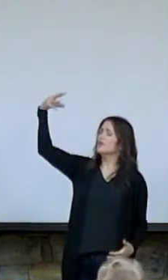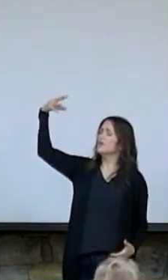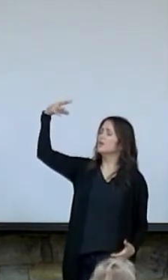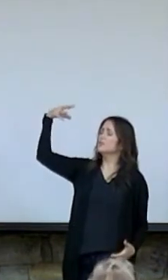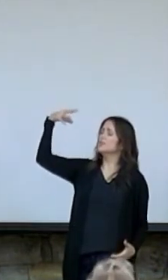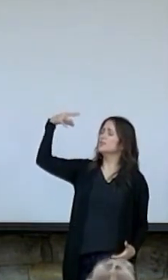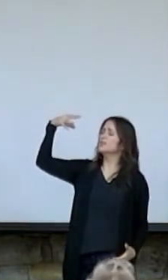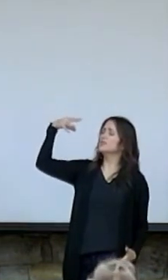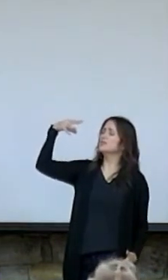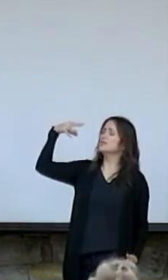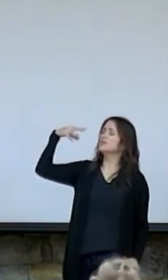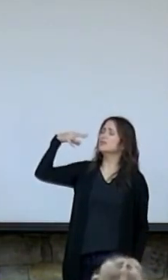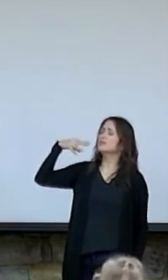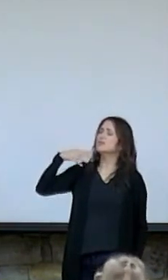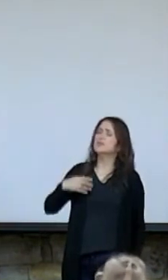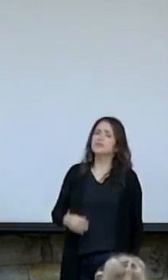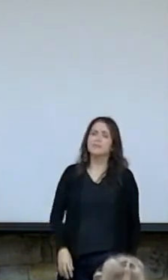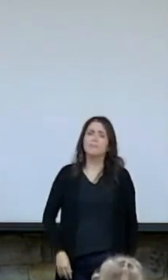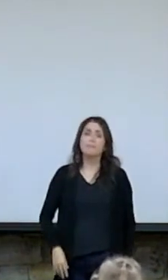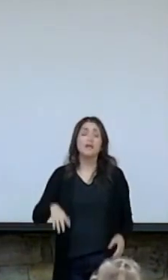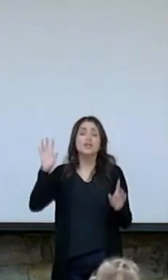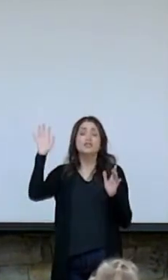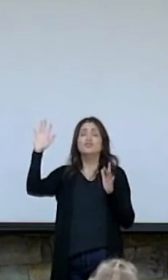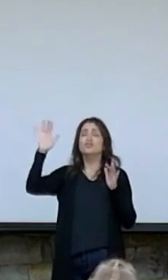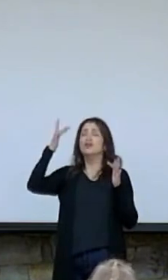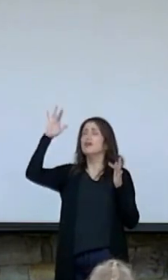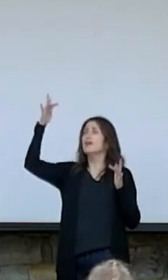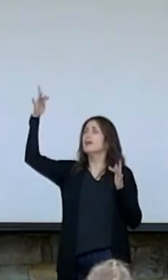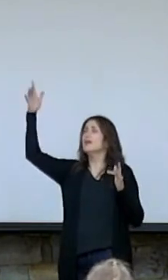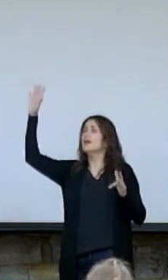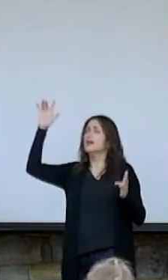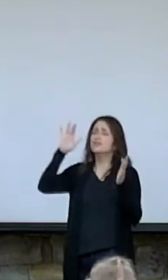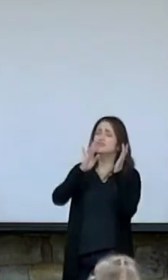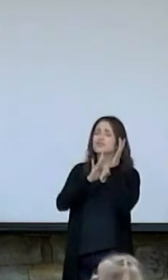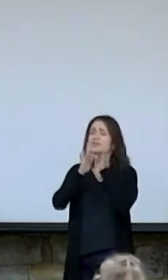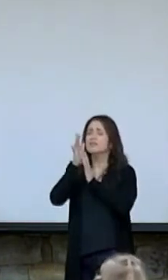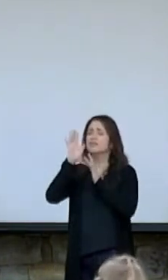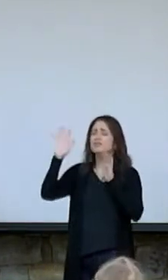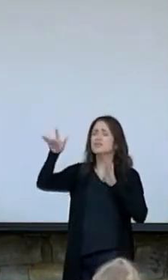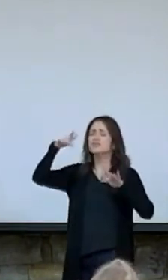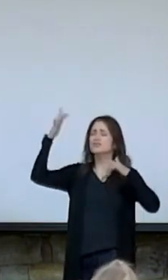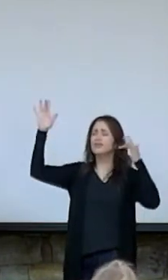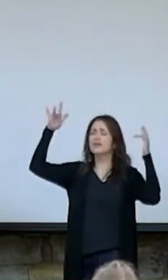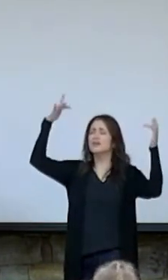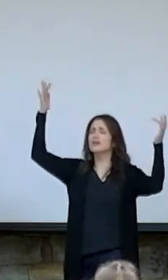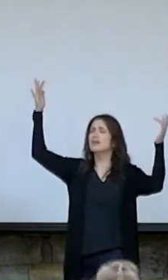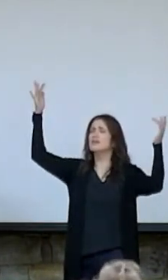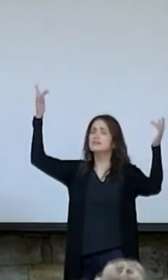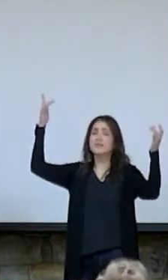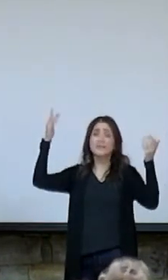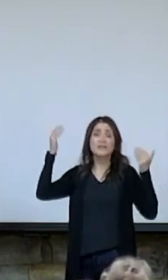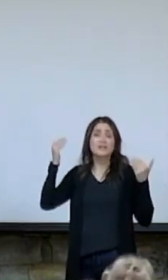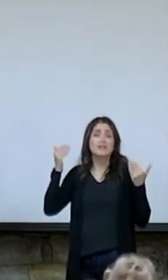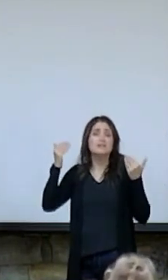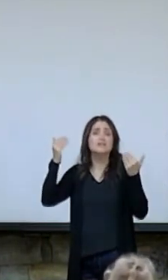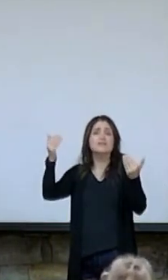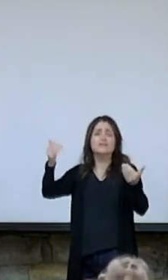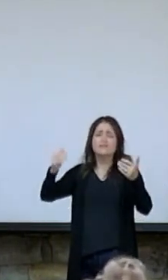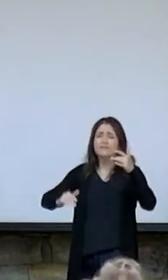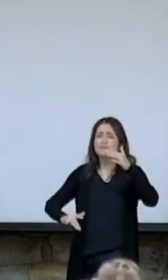me shine Jesus shine though